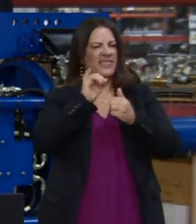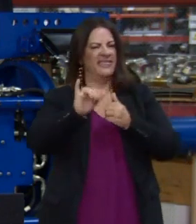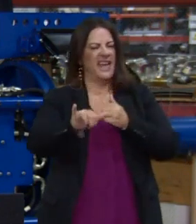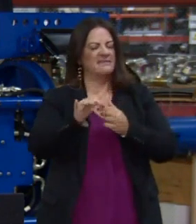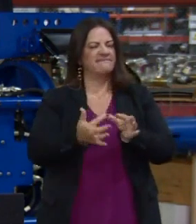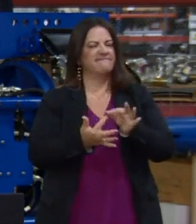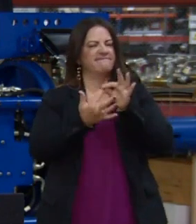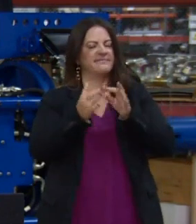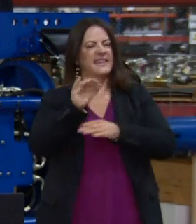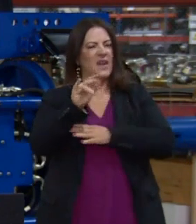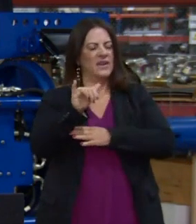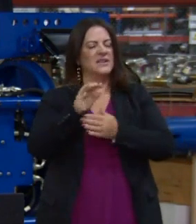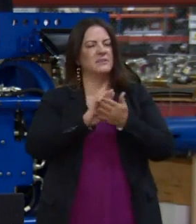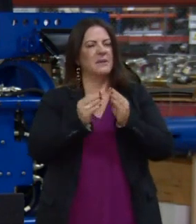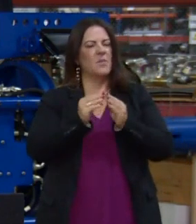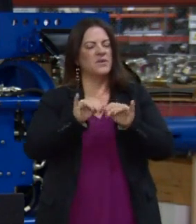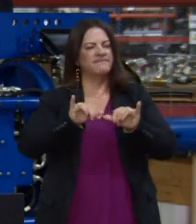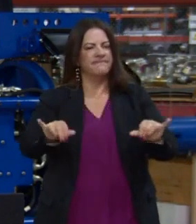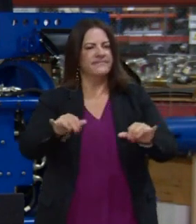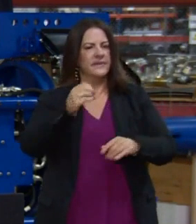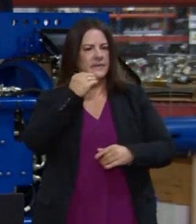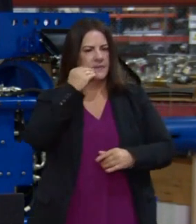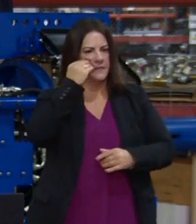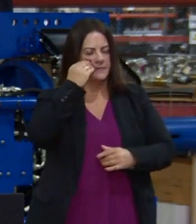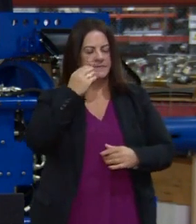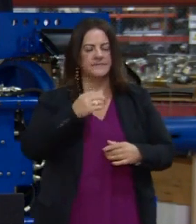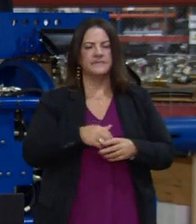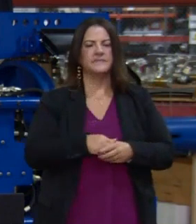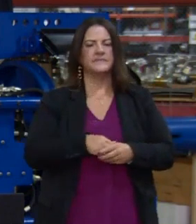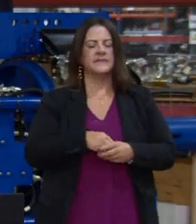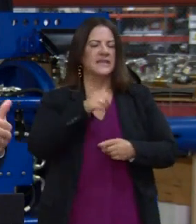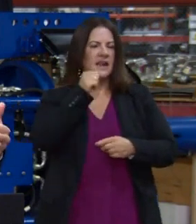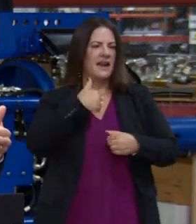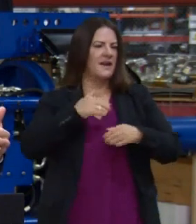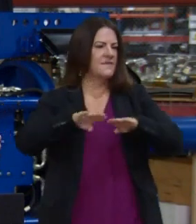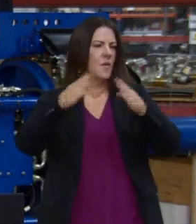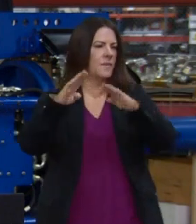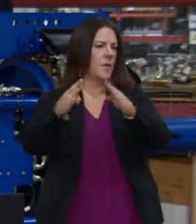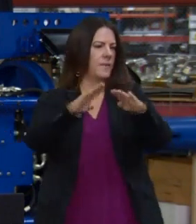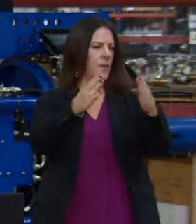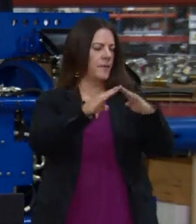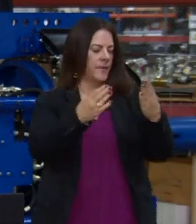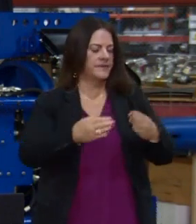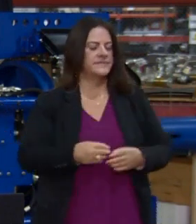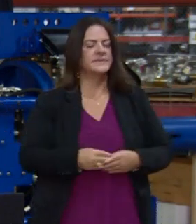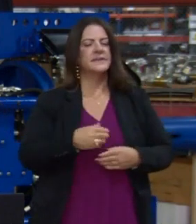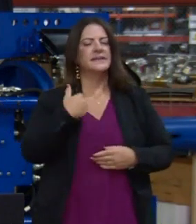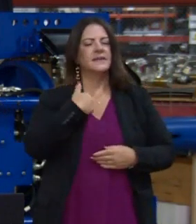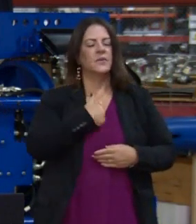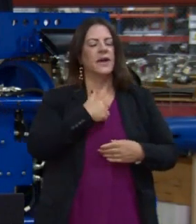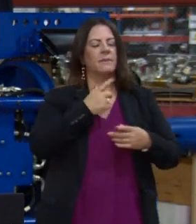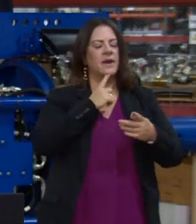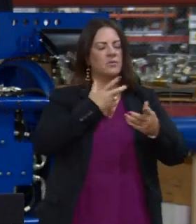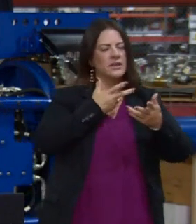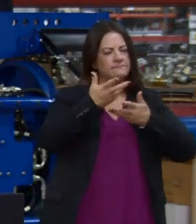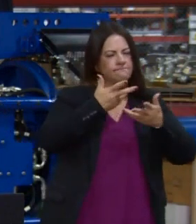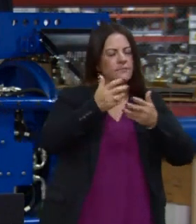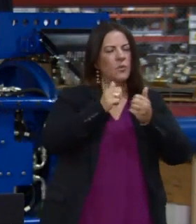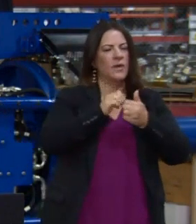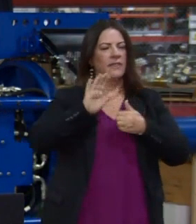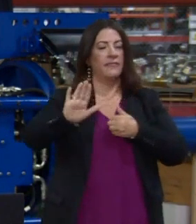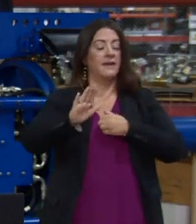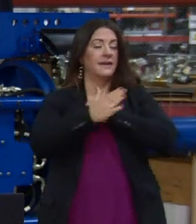health officers and with their city administrator, and I just want to thank the county health officer, city administrator,